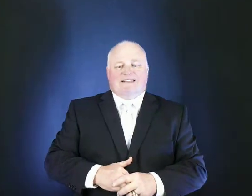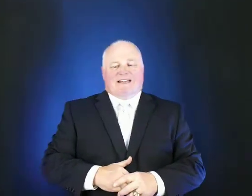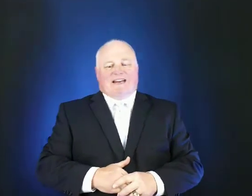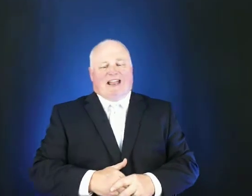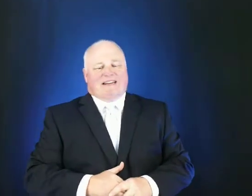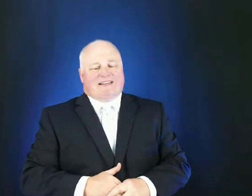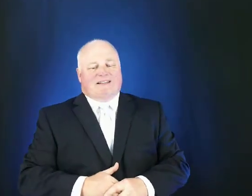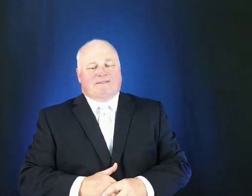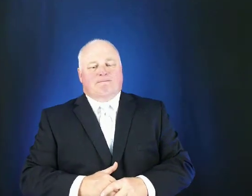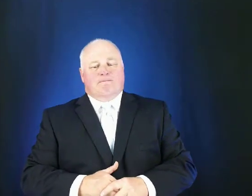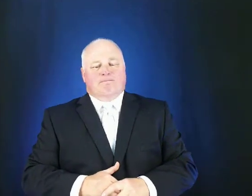had landed